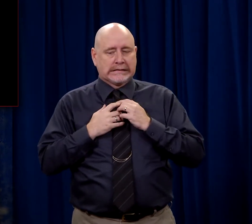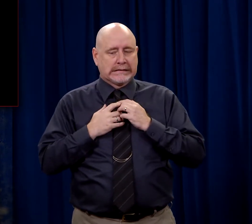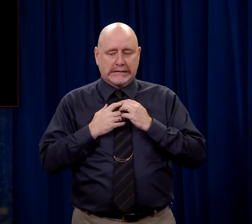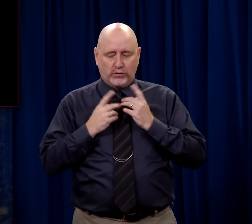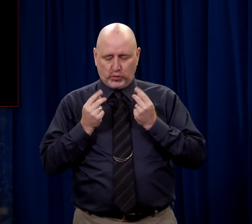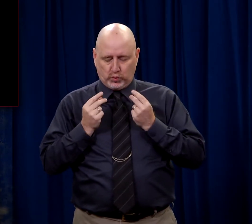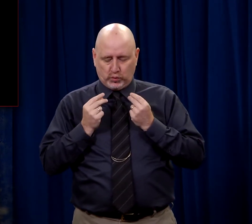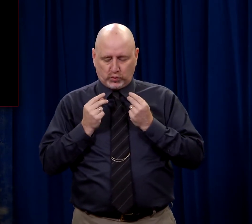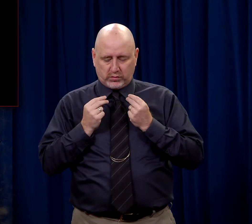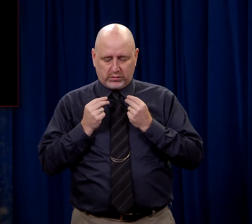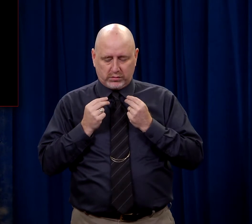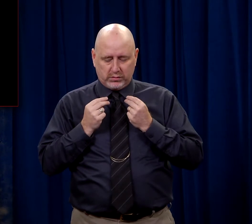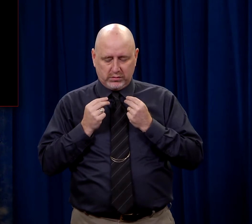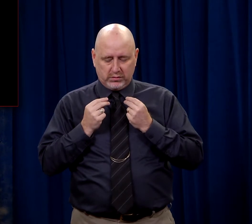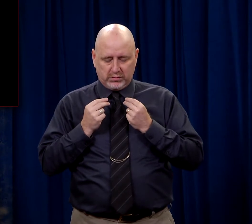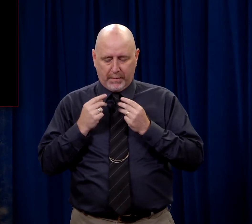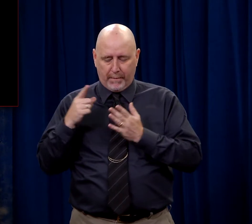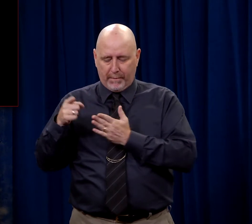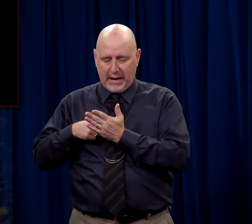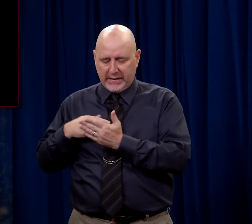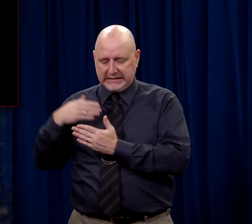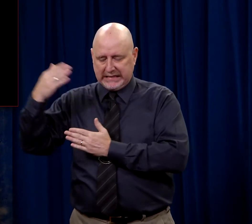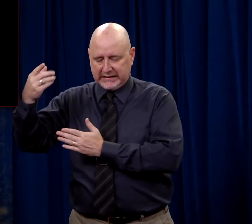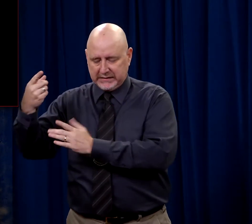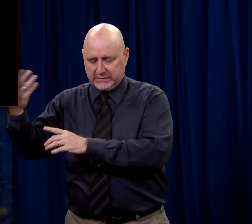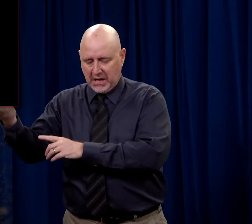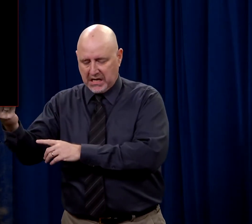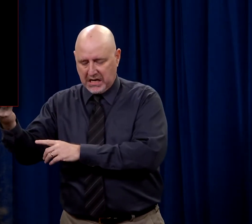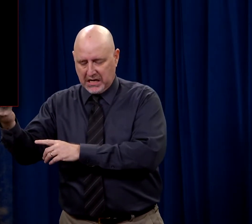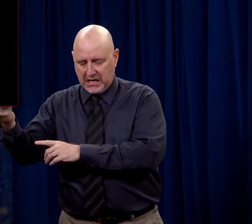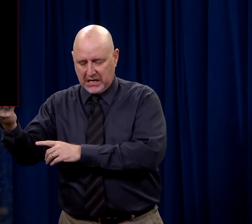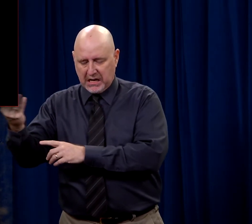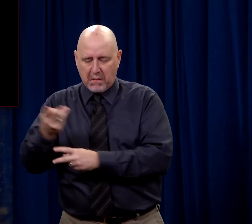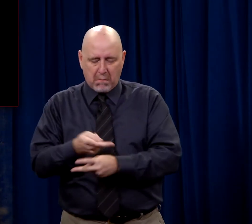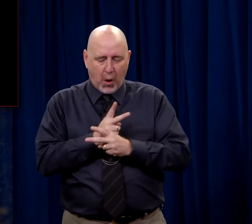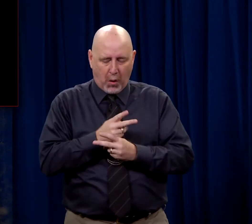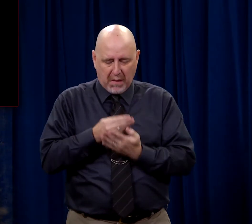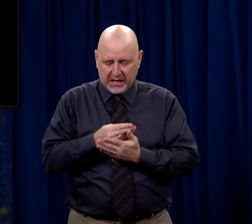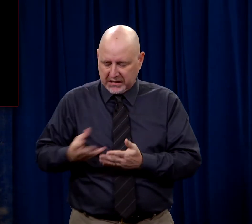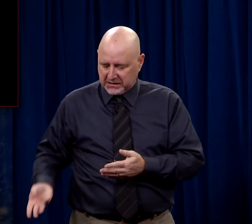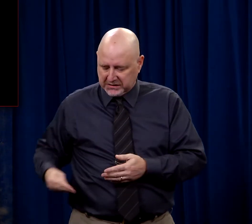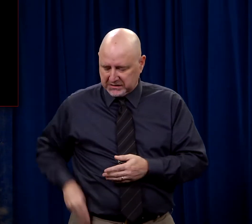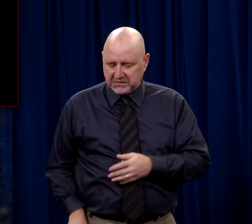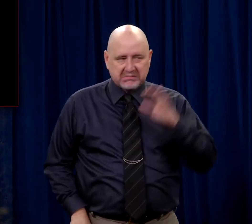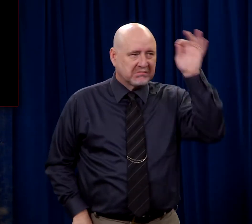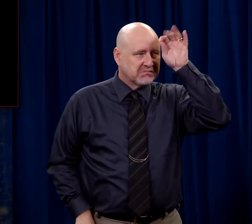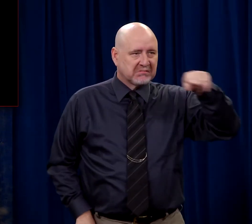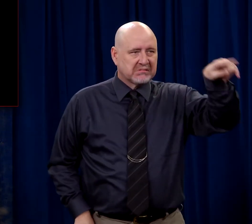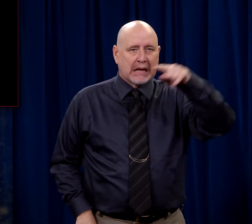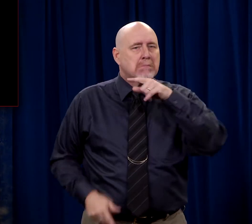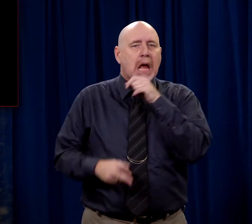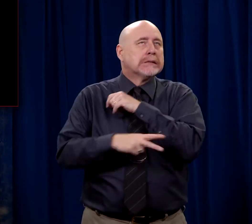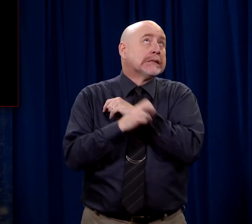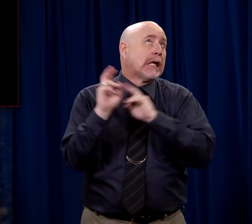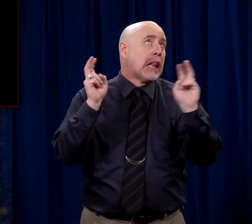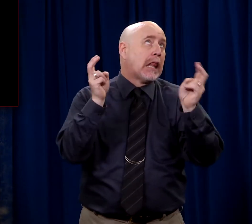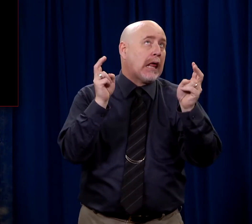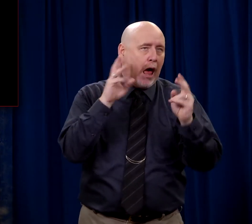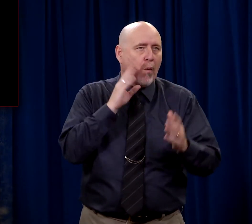day and he thinks, Well I'm going to be paid next Monday. I could just borrow a little of the money out. Nobody is going to know it. I'm not stealing